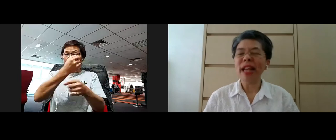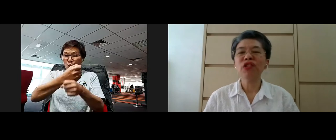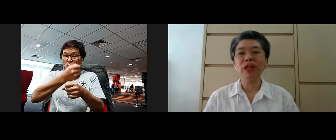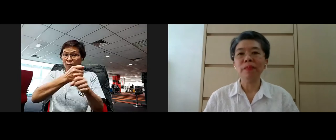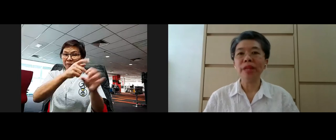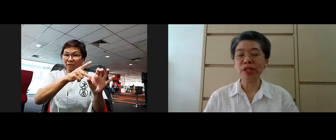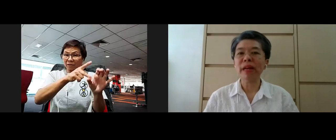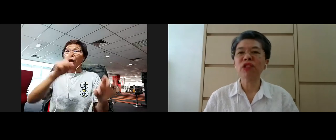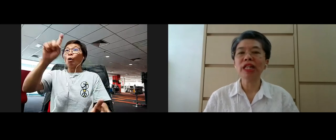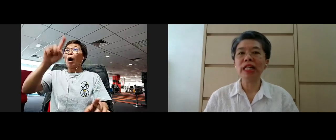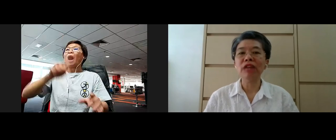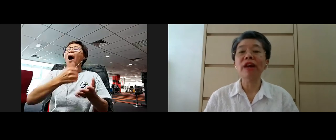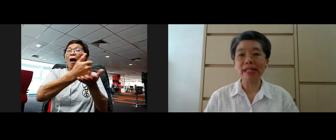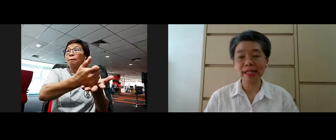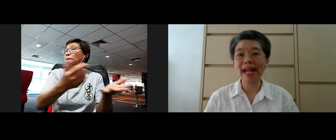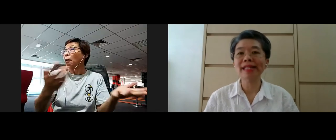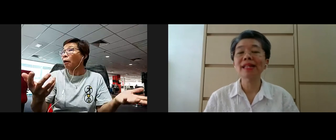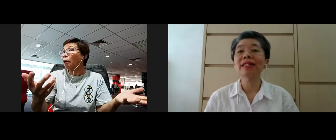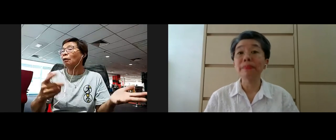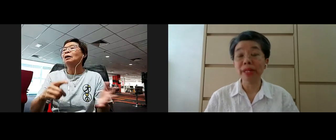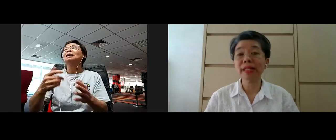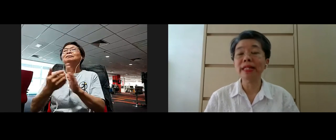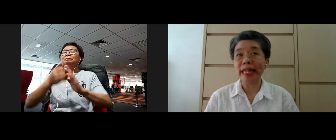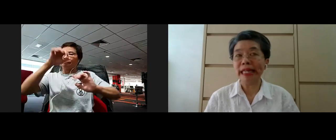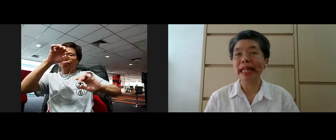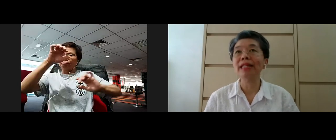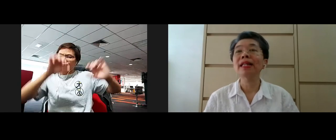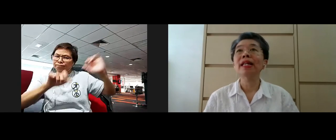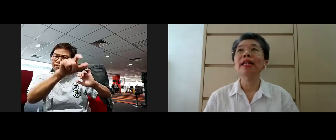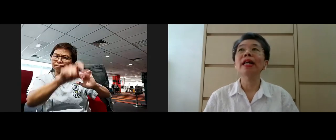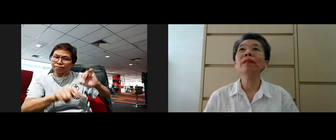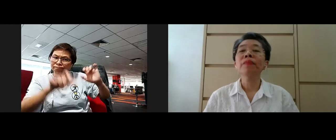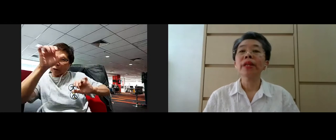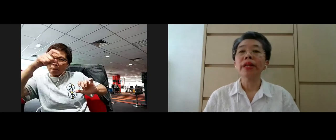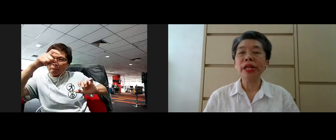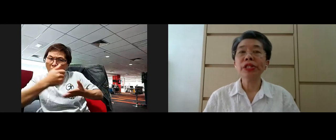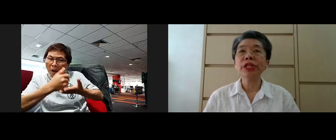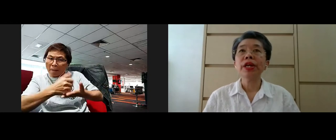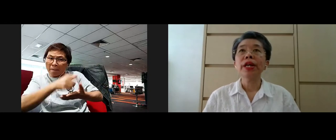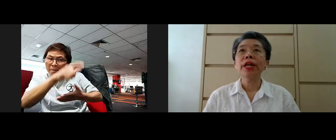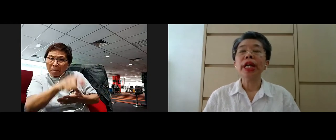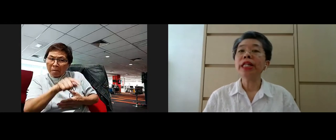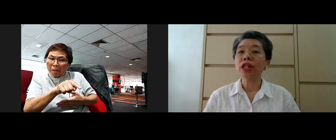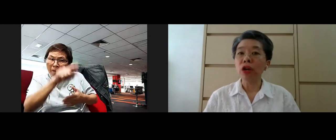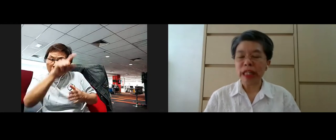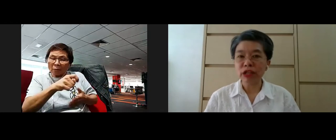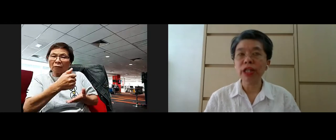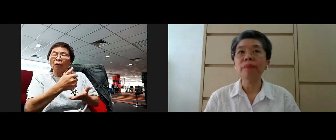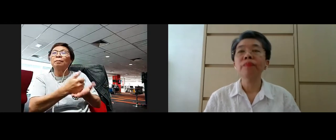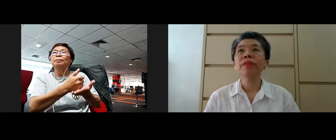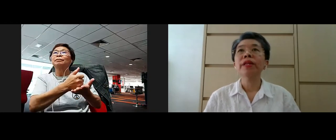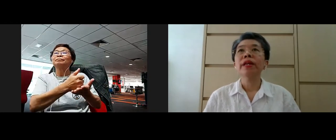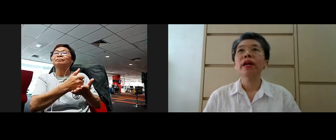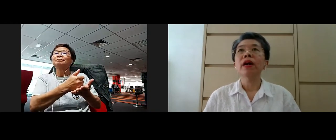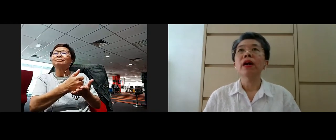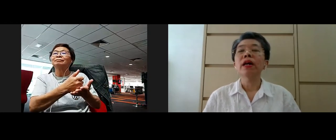interventions especially if I assess the person in need is in a condition